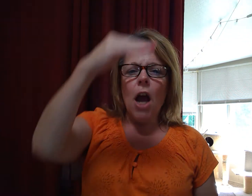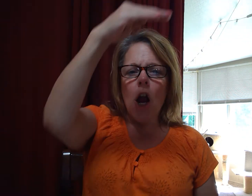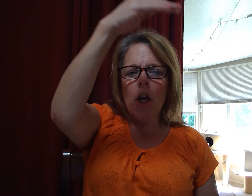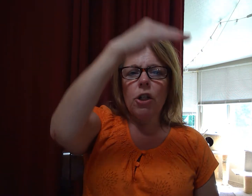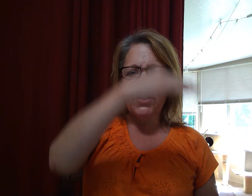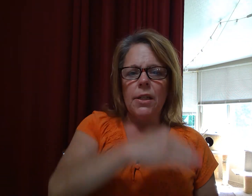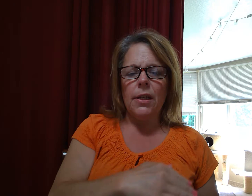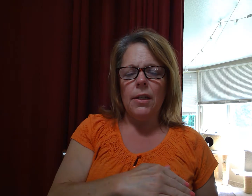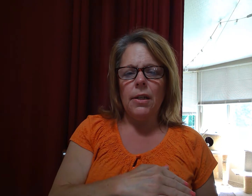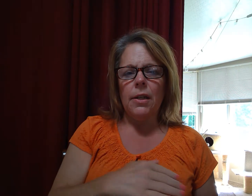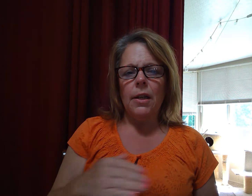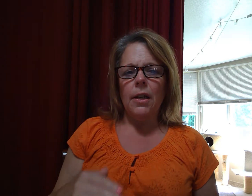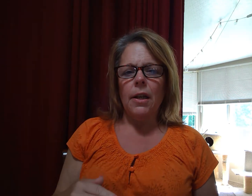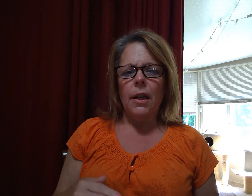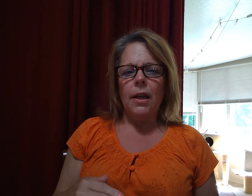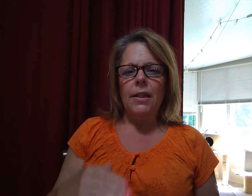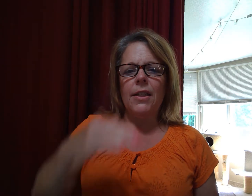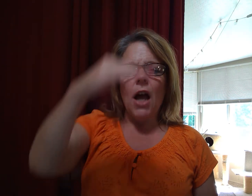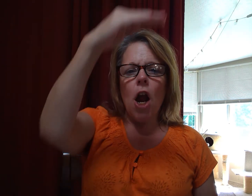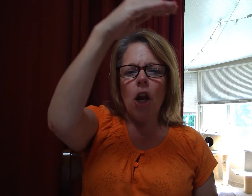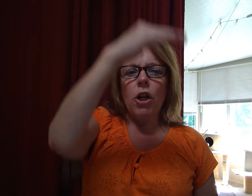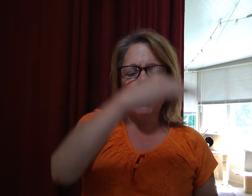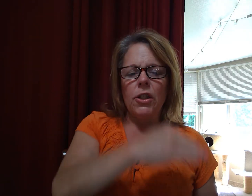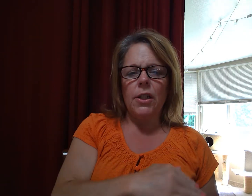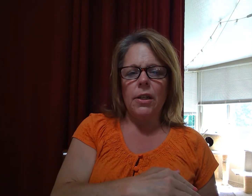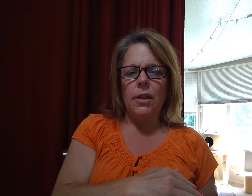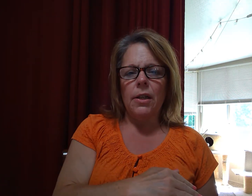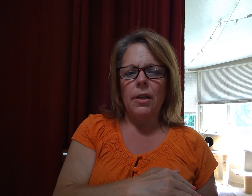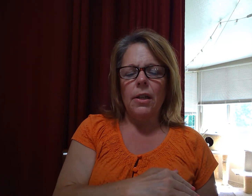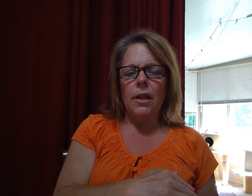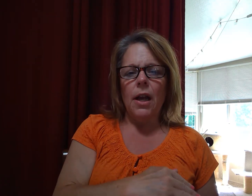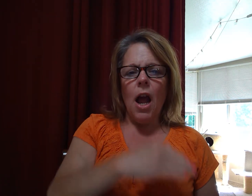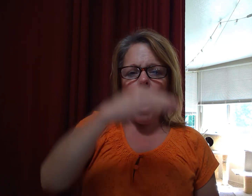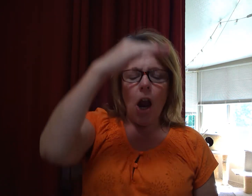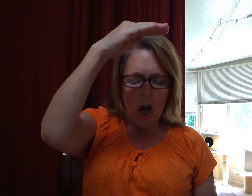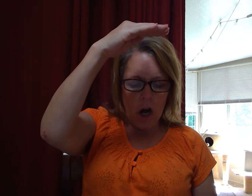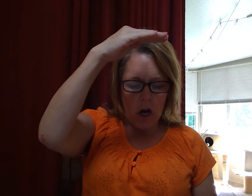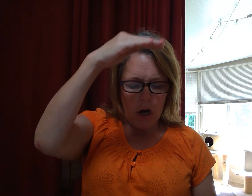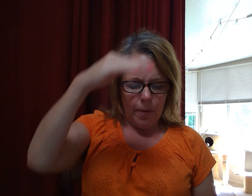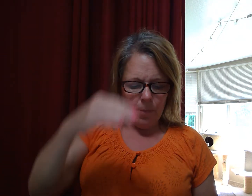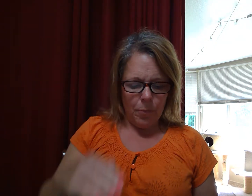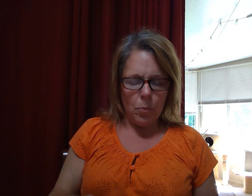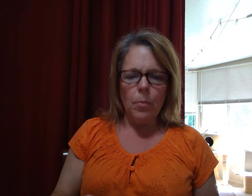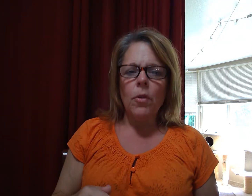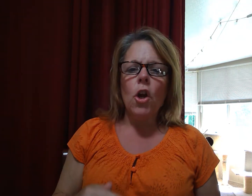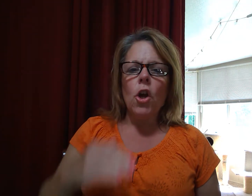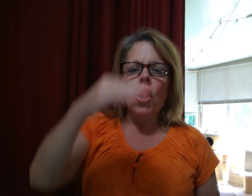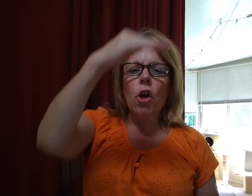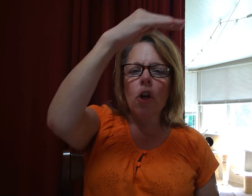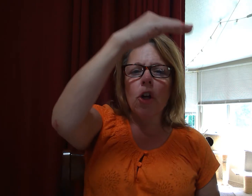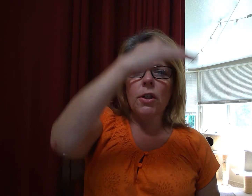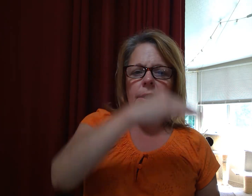Dart. Dart. Are. Hurt.